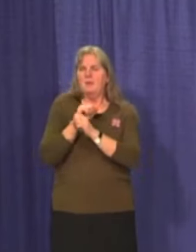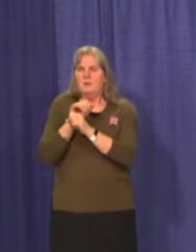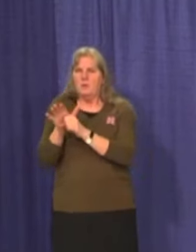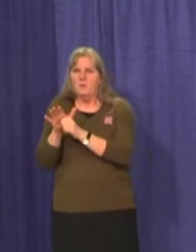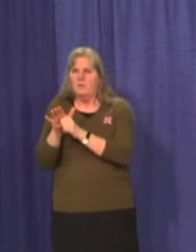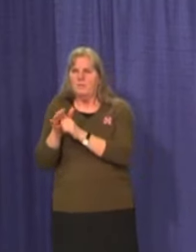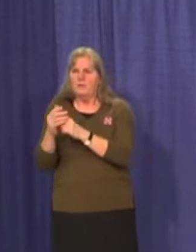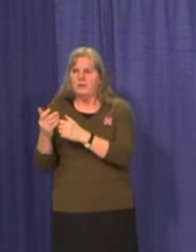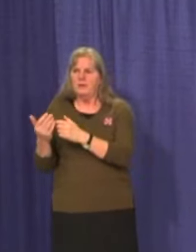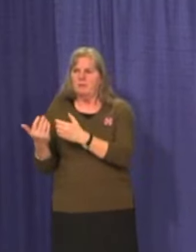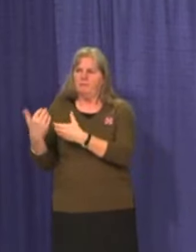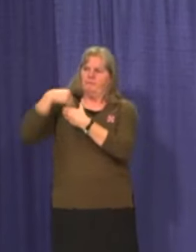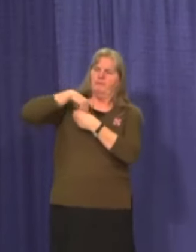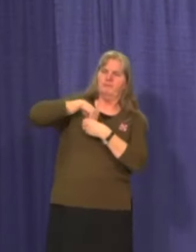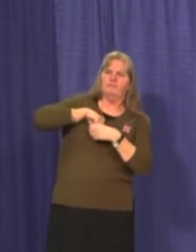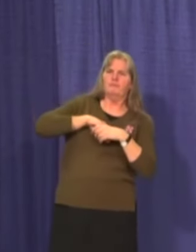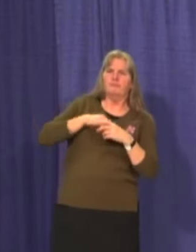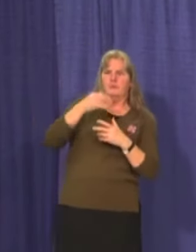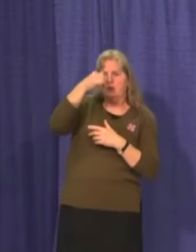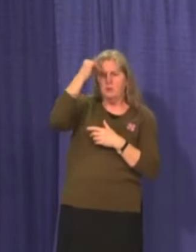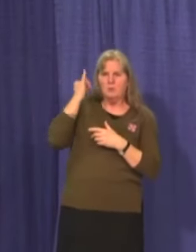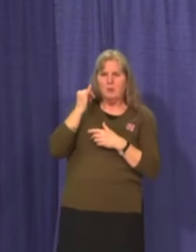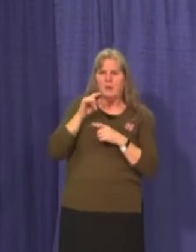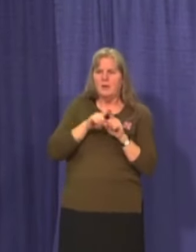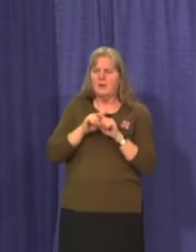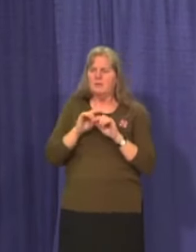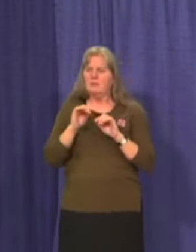to enter and circulate in UConn.